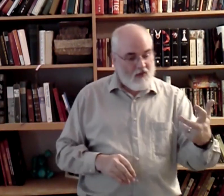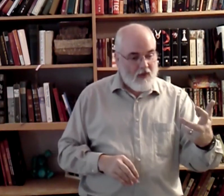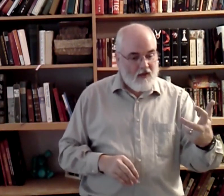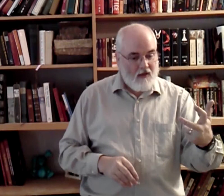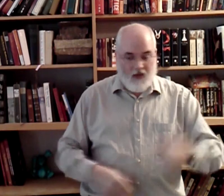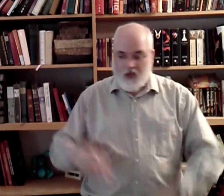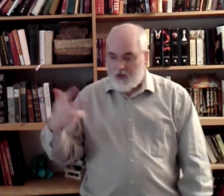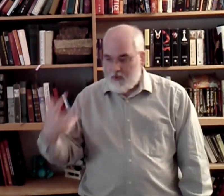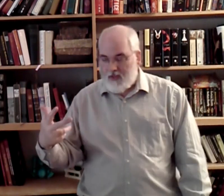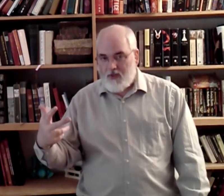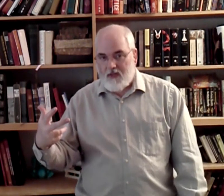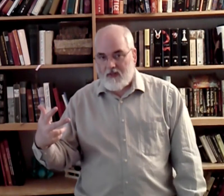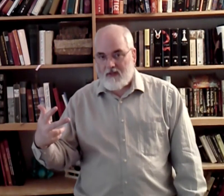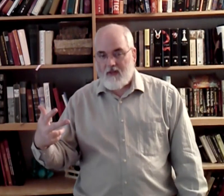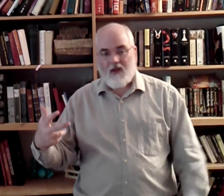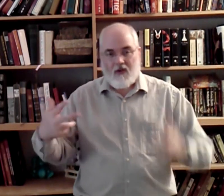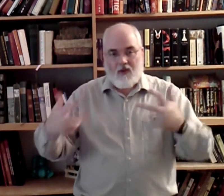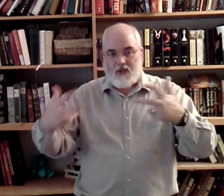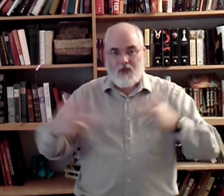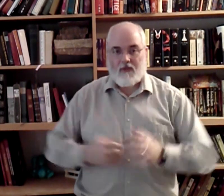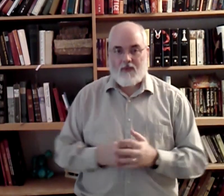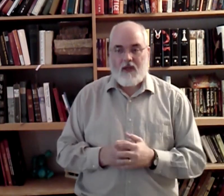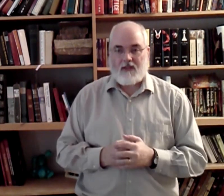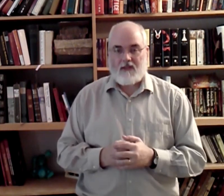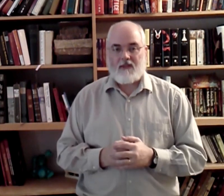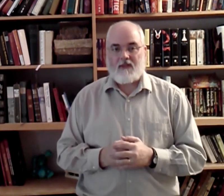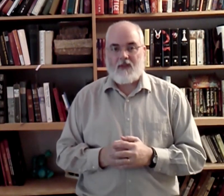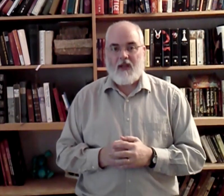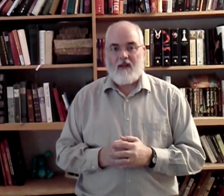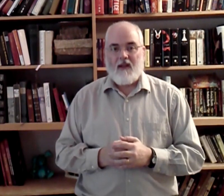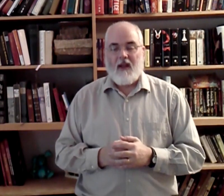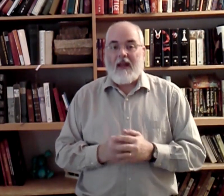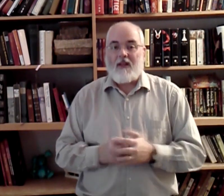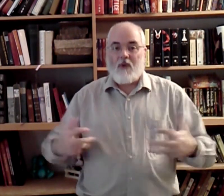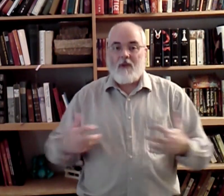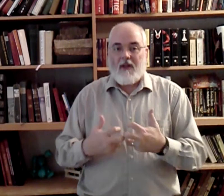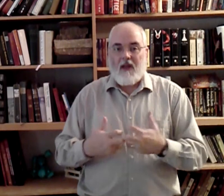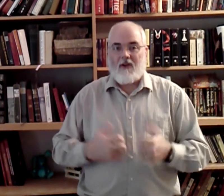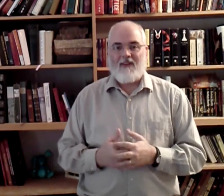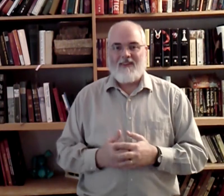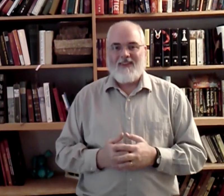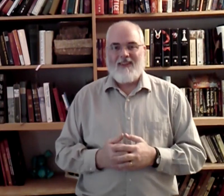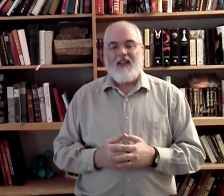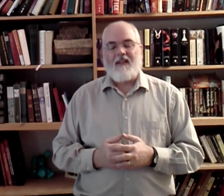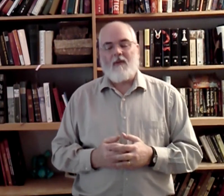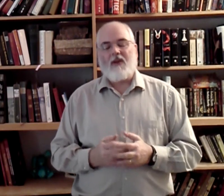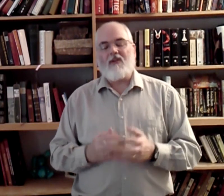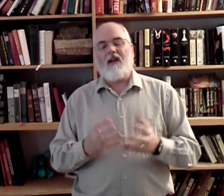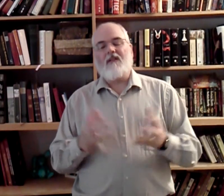so sweet to trust in Jesus. Learn those as two different phrases. Okay? And then run them together. That will make your sign